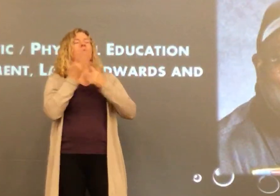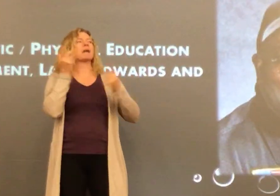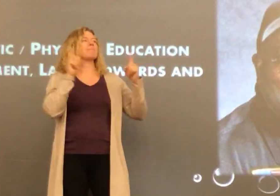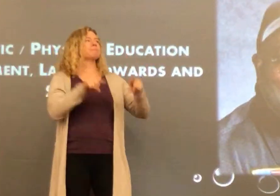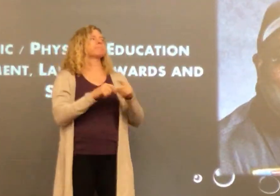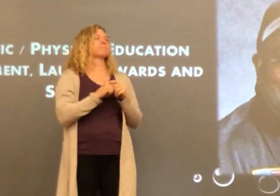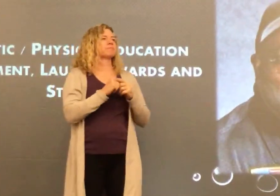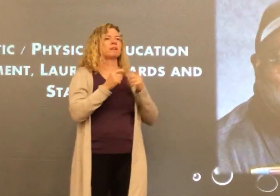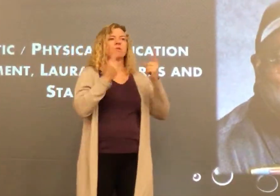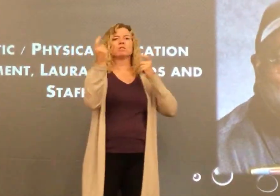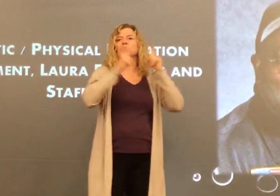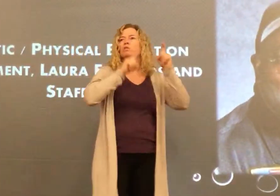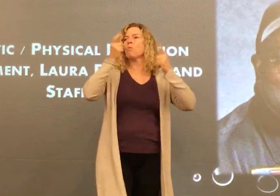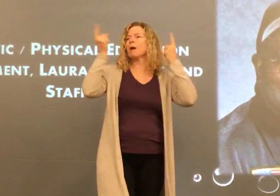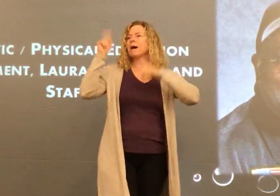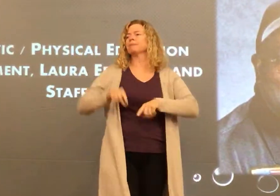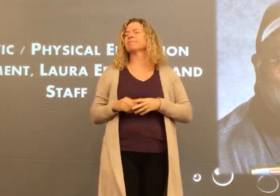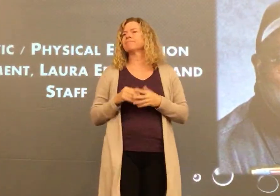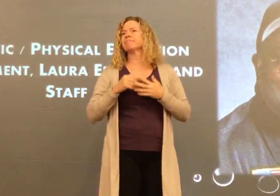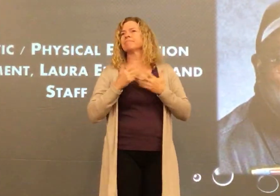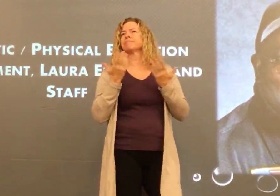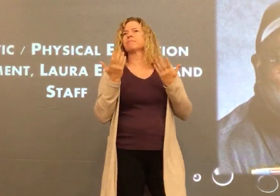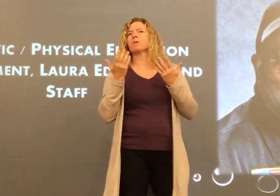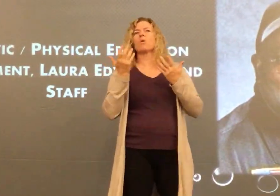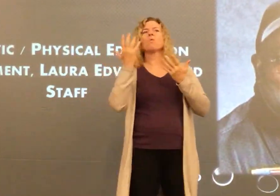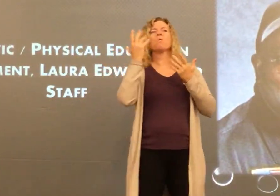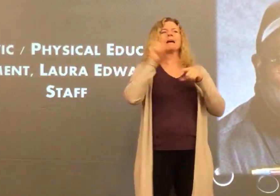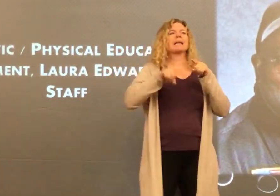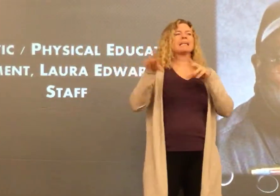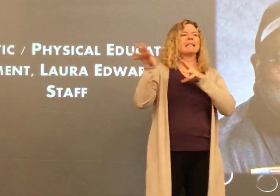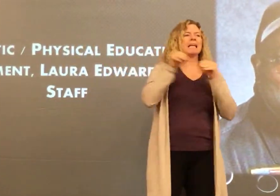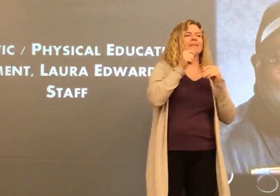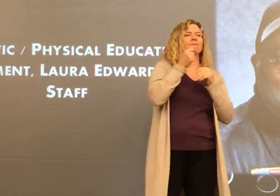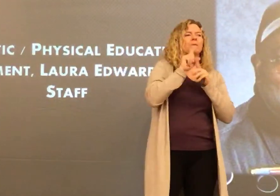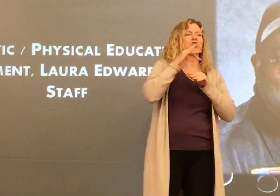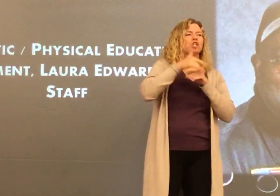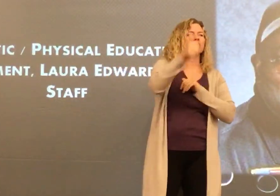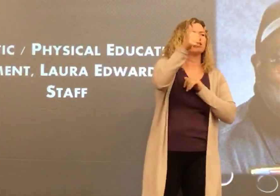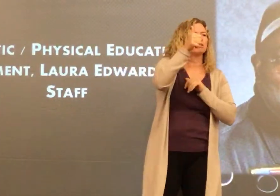Throughout that entire day, questions. What happened?